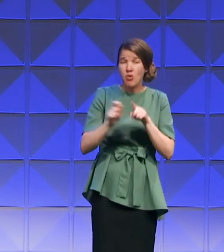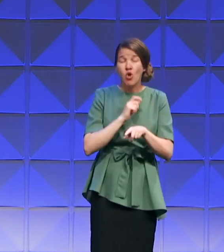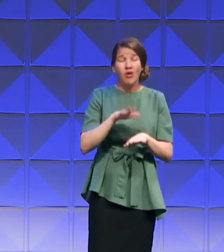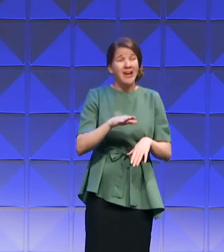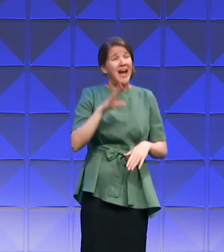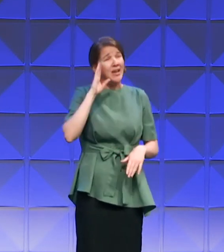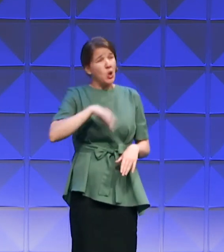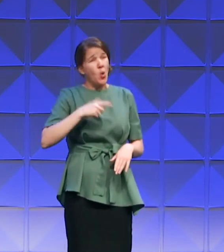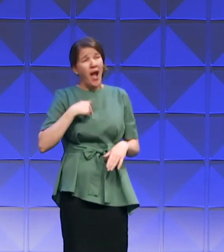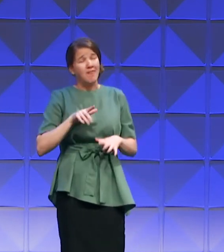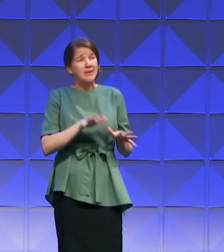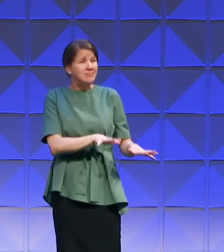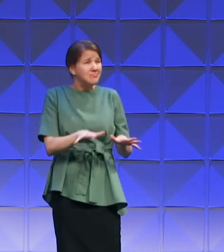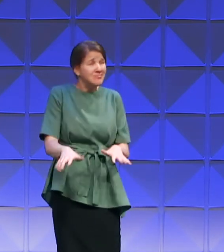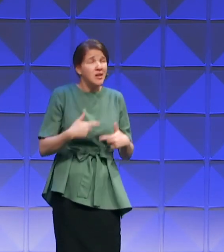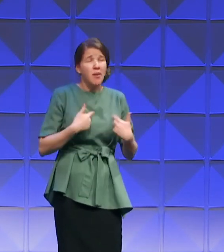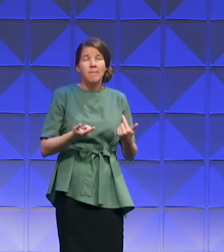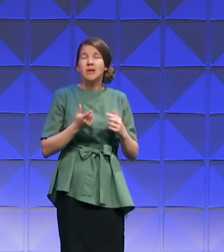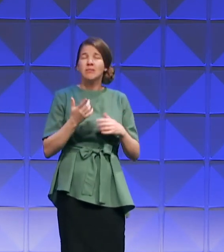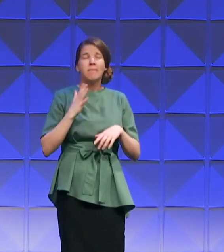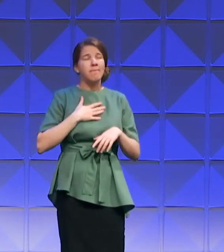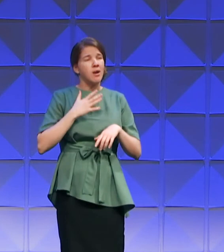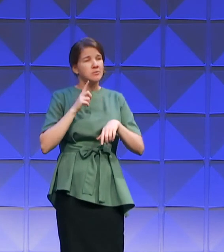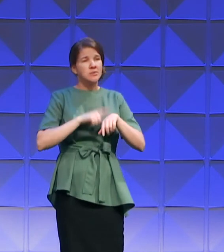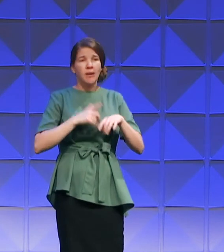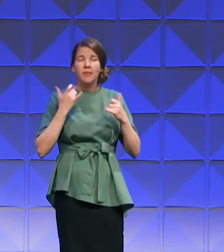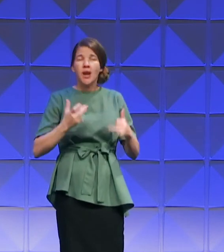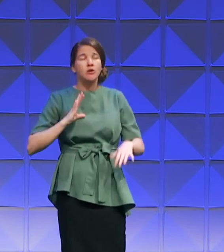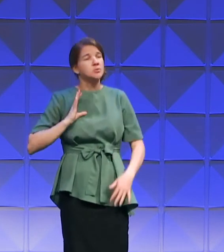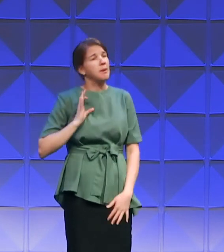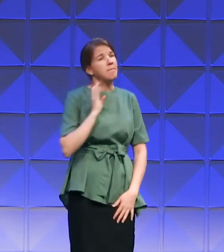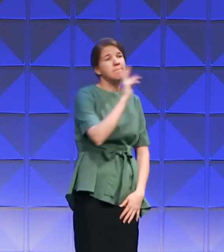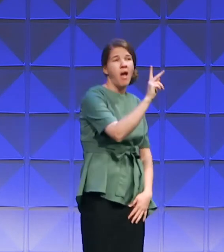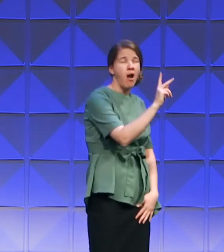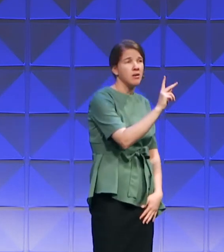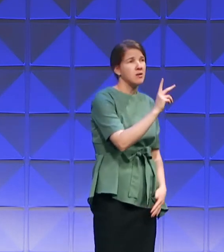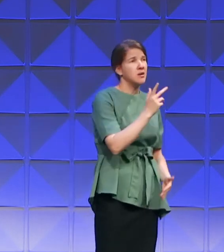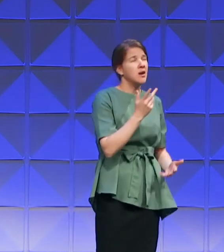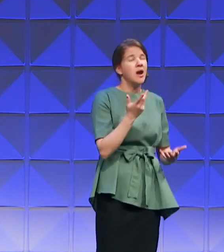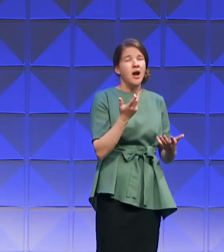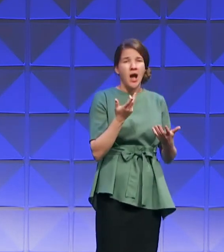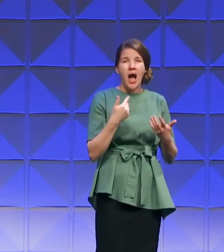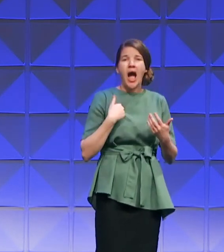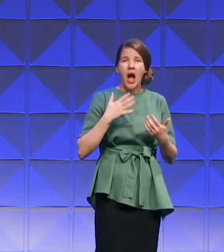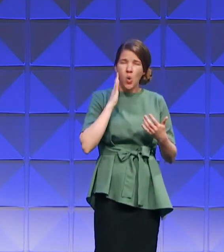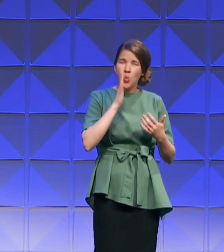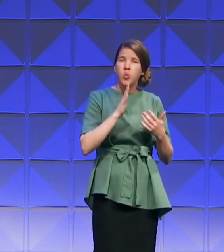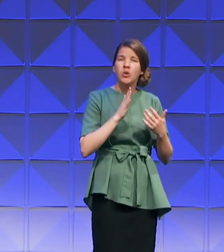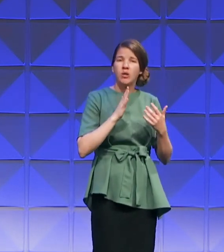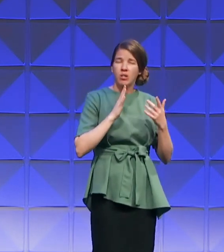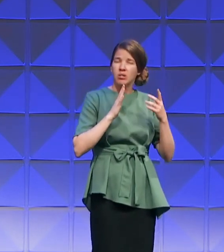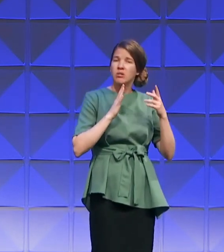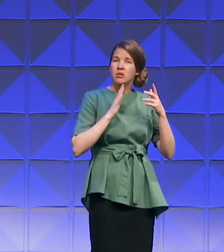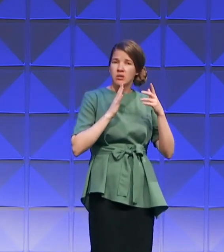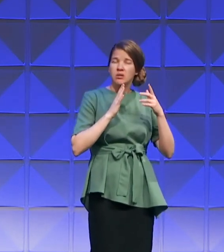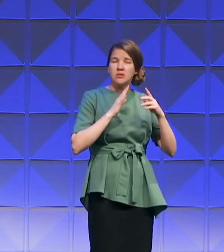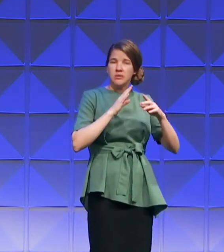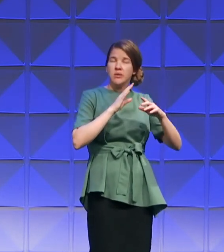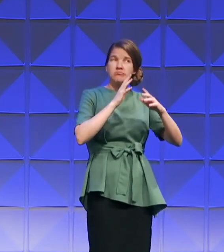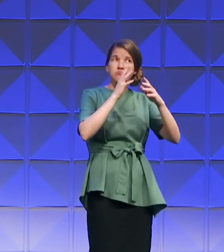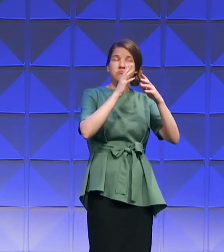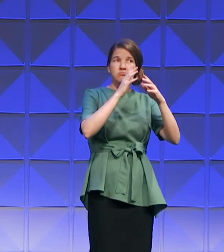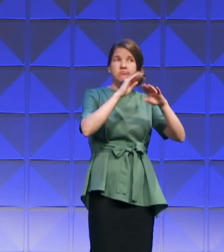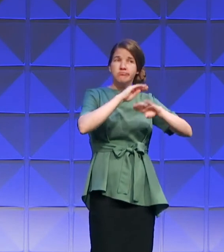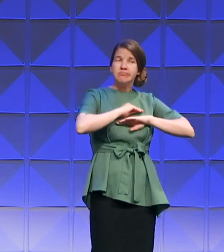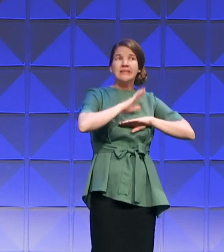what I need to do, but I'm digging in. I'm going to get where God wants me. I'm going to fulfill the purpose of God. There's some